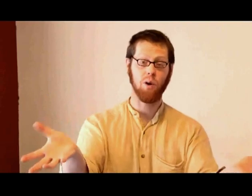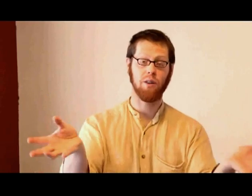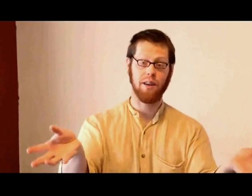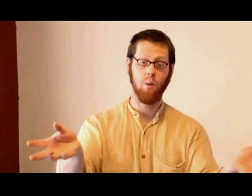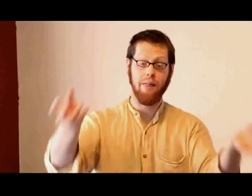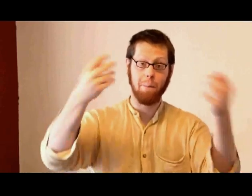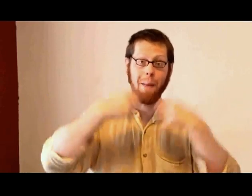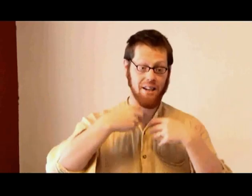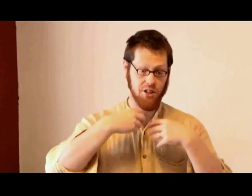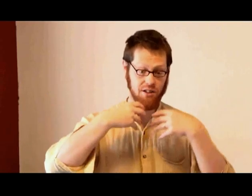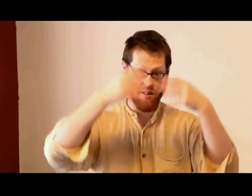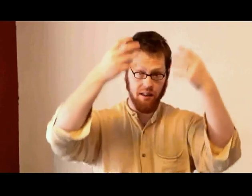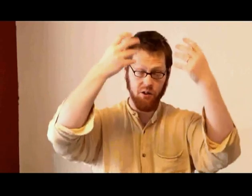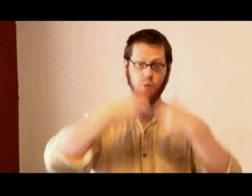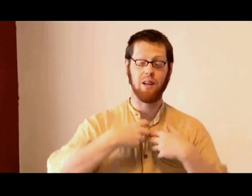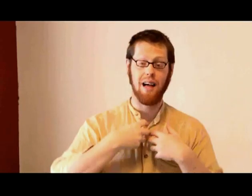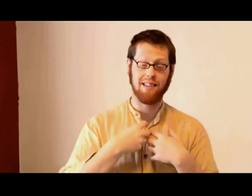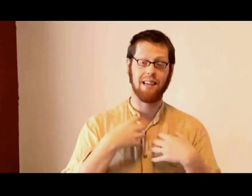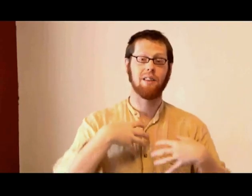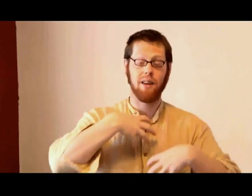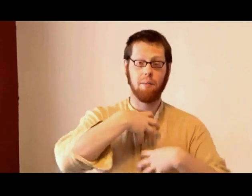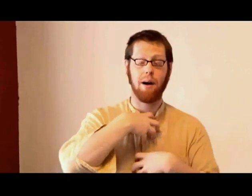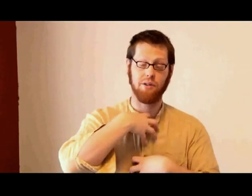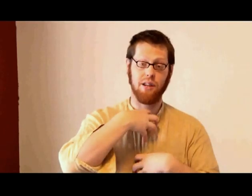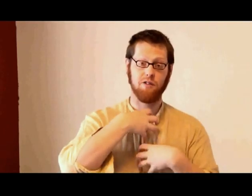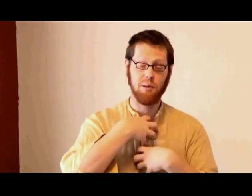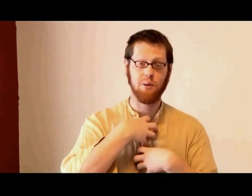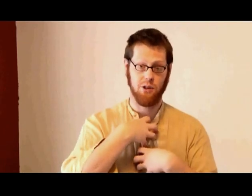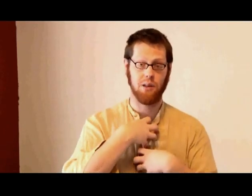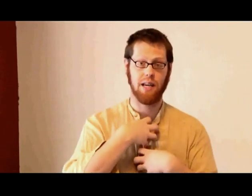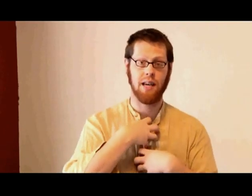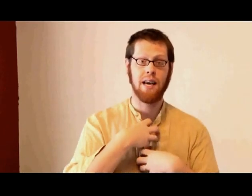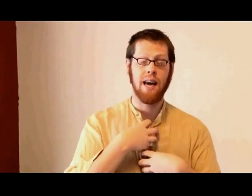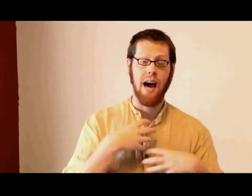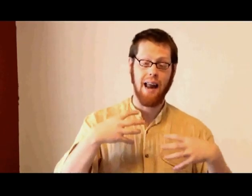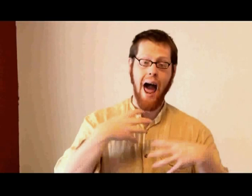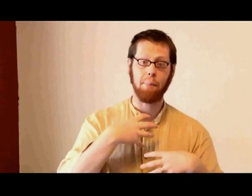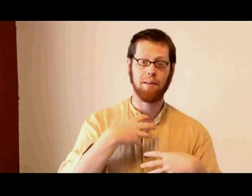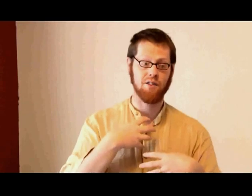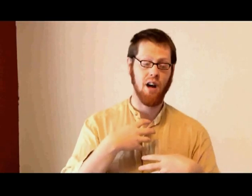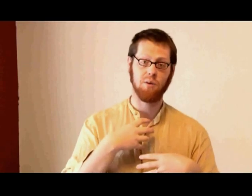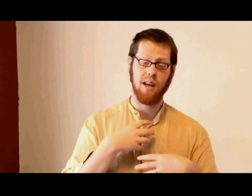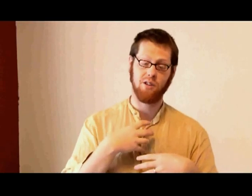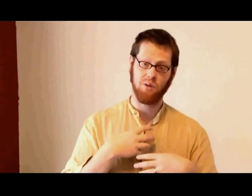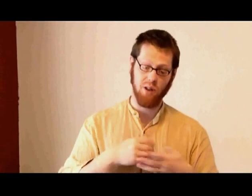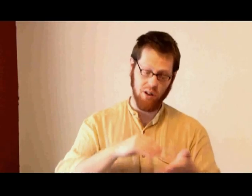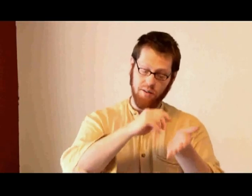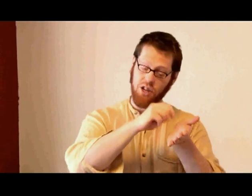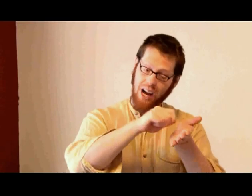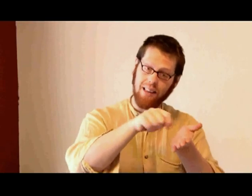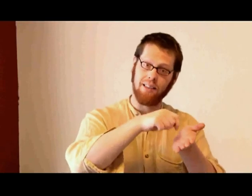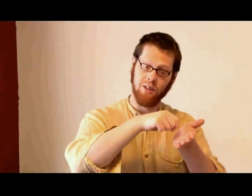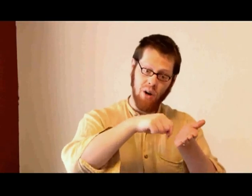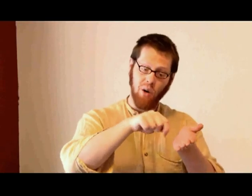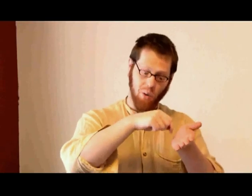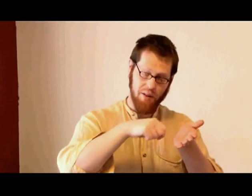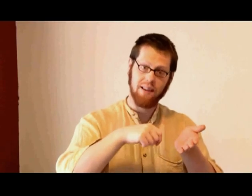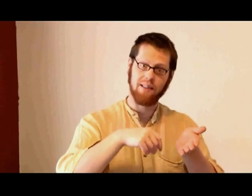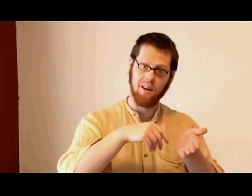world, in a way that matches the things you're realizing and learning about yourself spiritually. And it happens not as a result of a checklist or things that